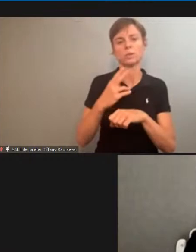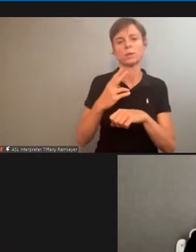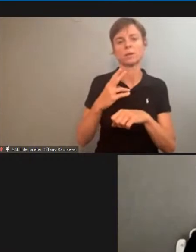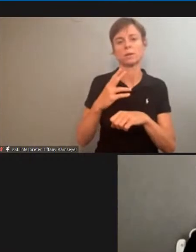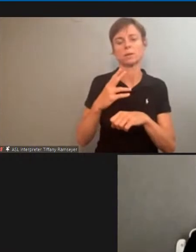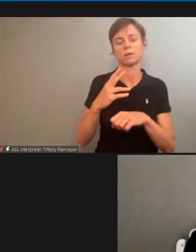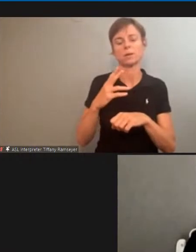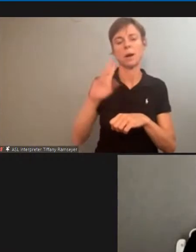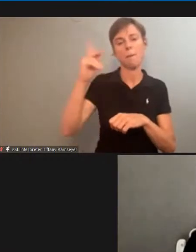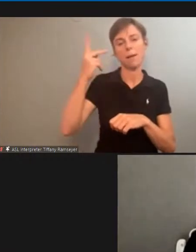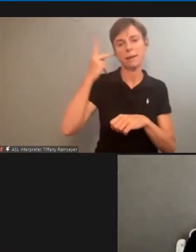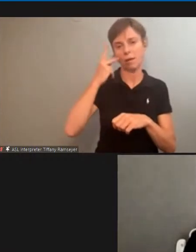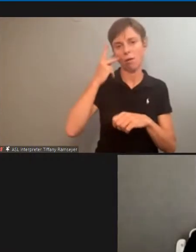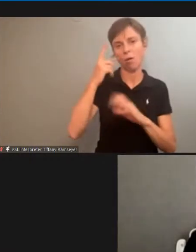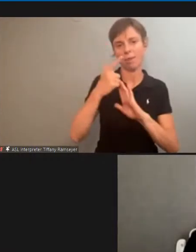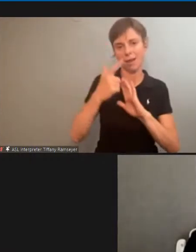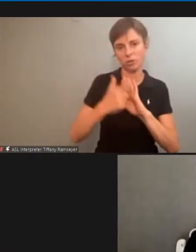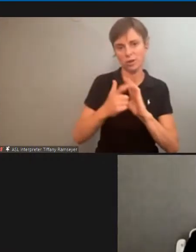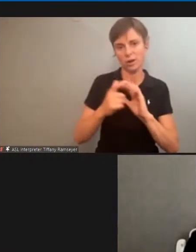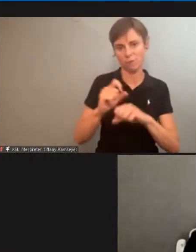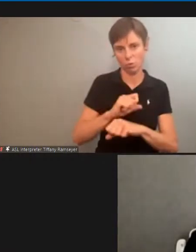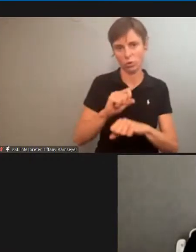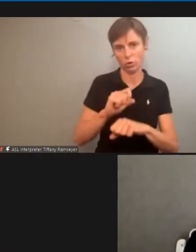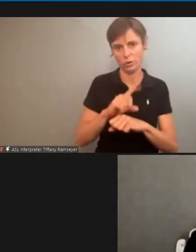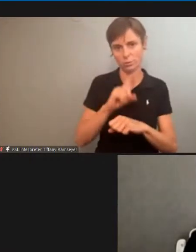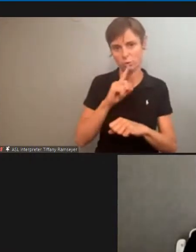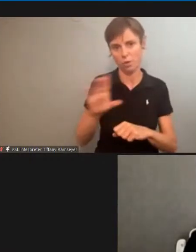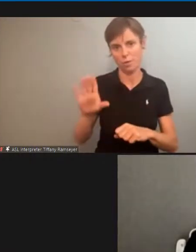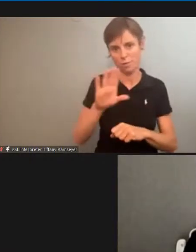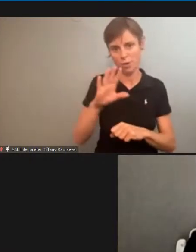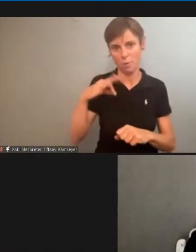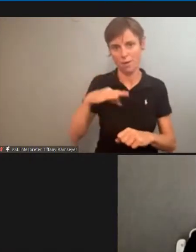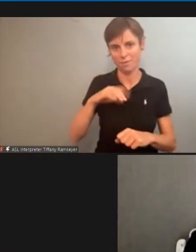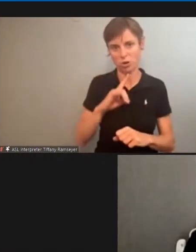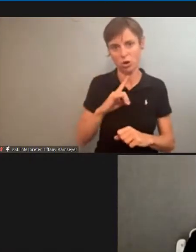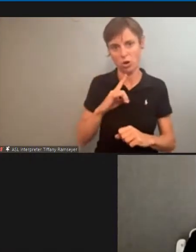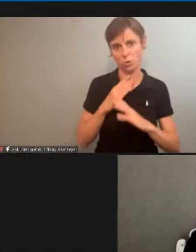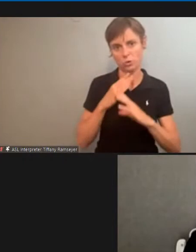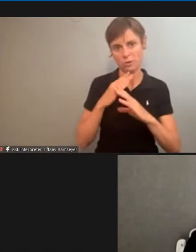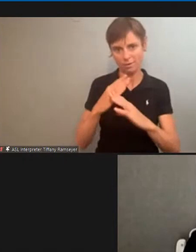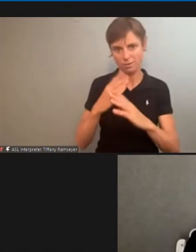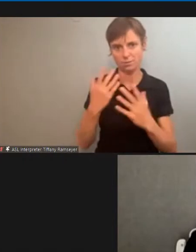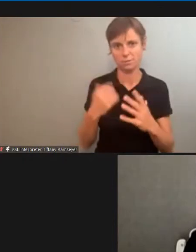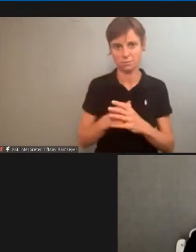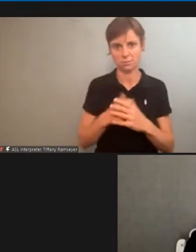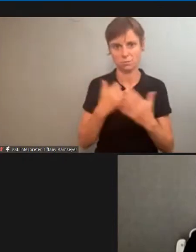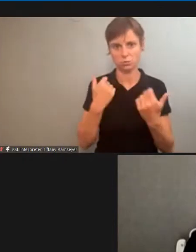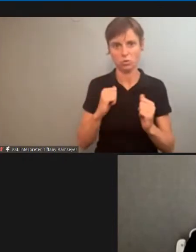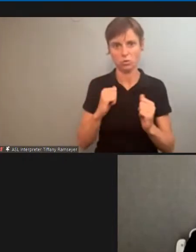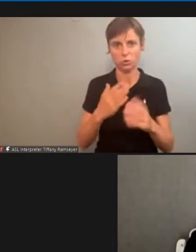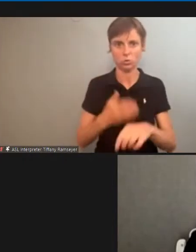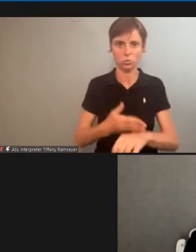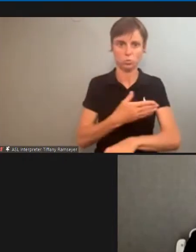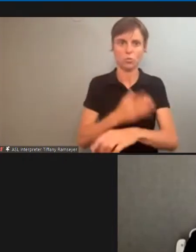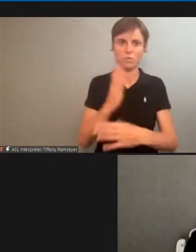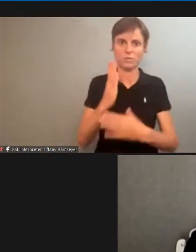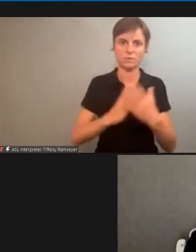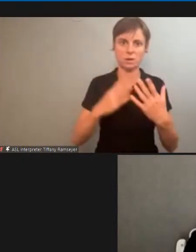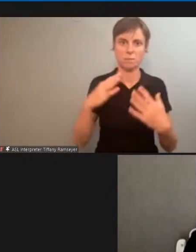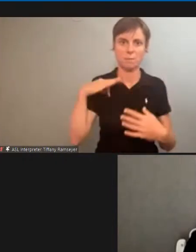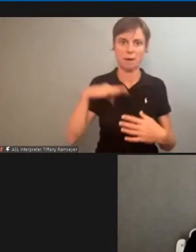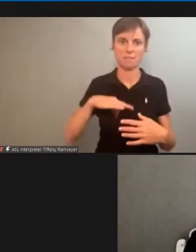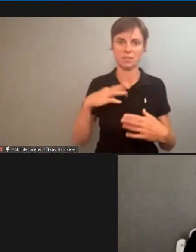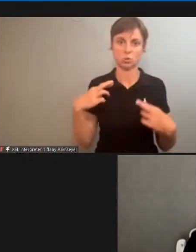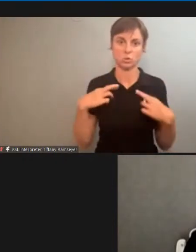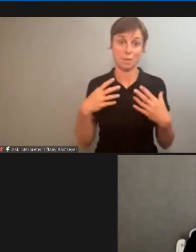work and to make sure the benefits are protected and to try to improve certain benefits that retirees